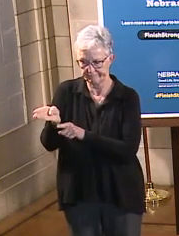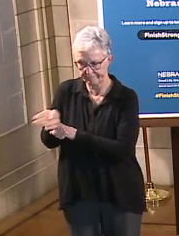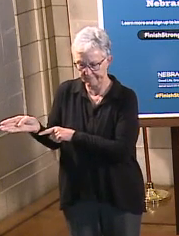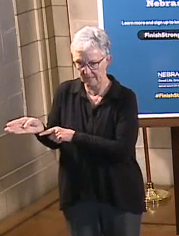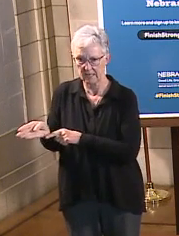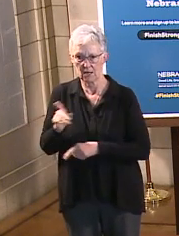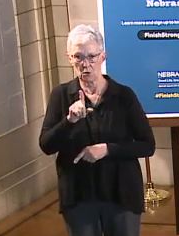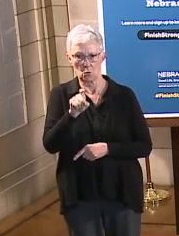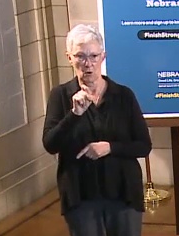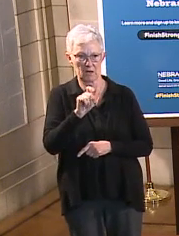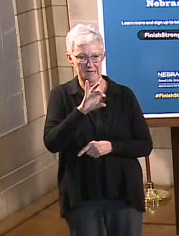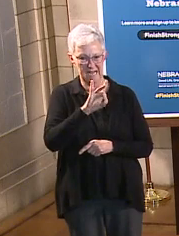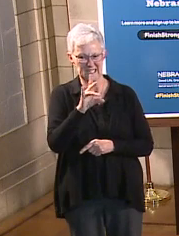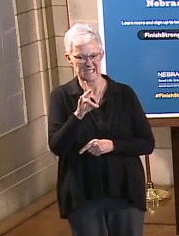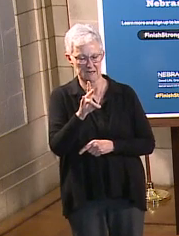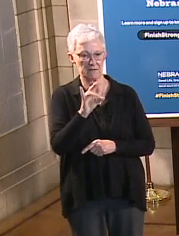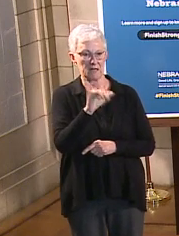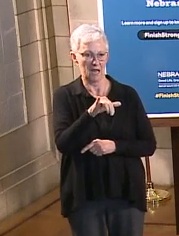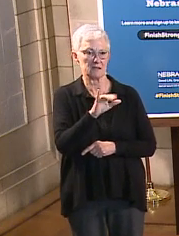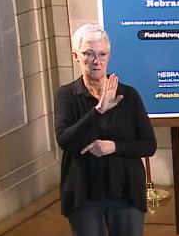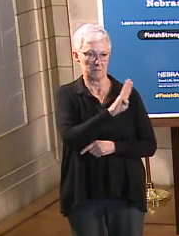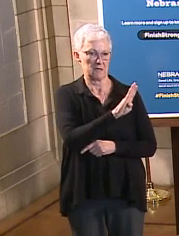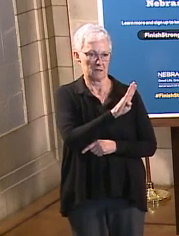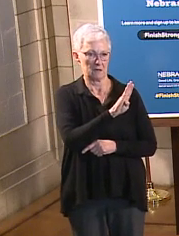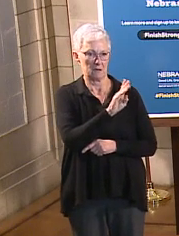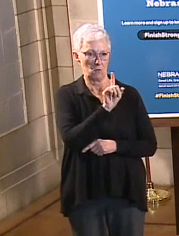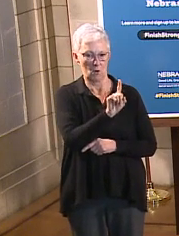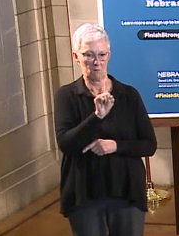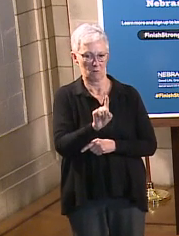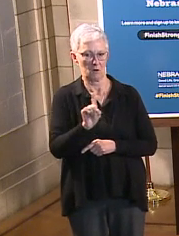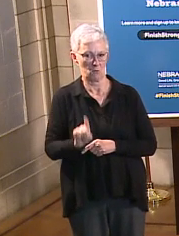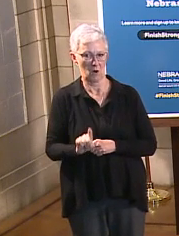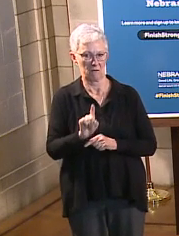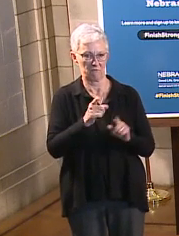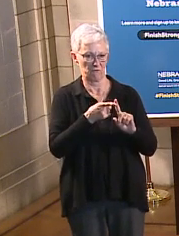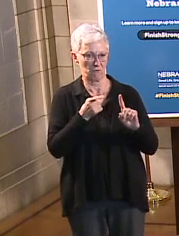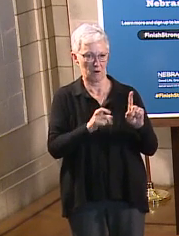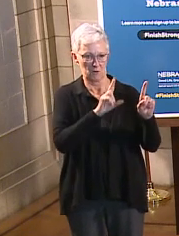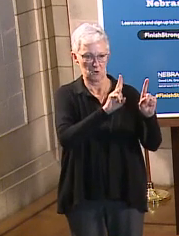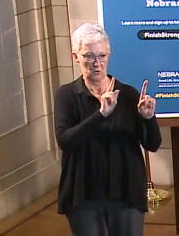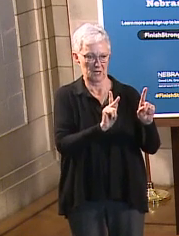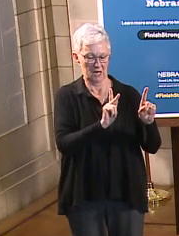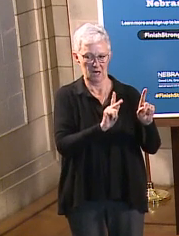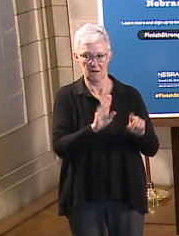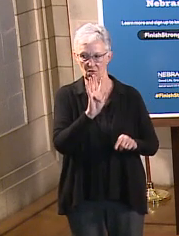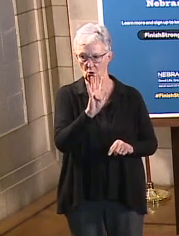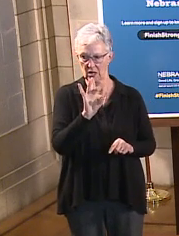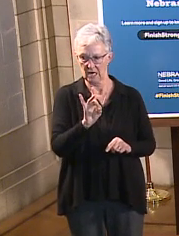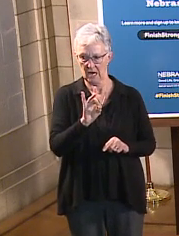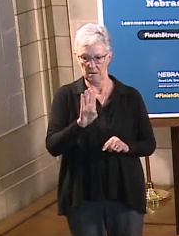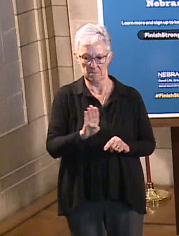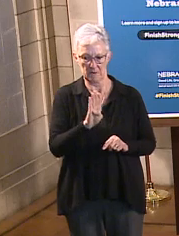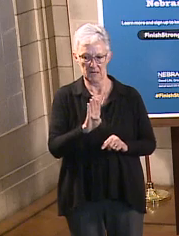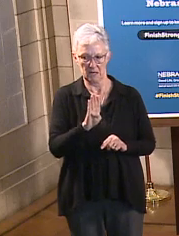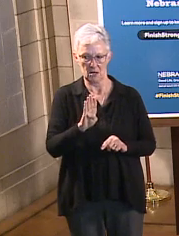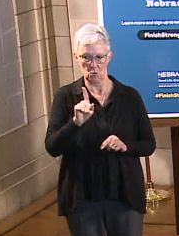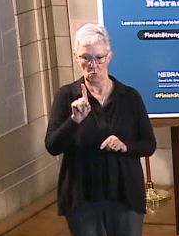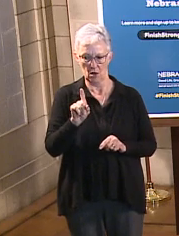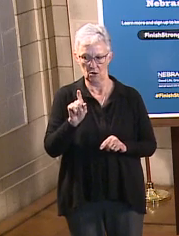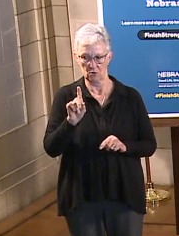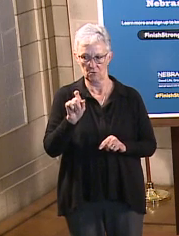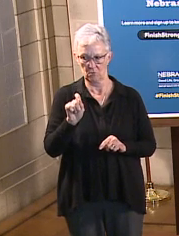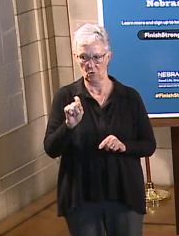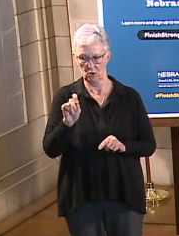those were the B.1.1.7 or the UK strain, 48 or the B.1.4.2.9 slash 4.2.7,